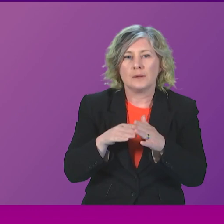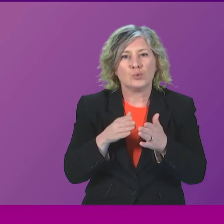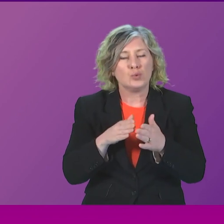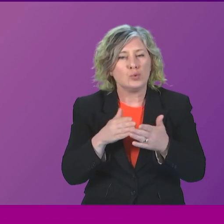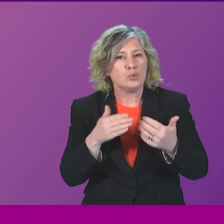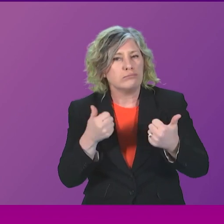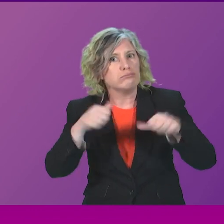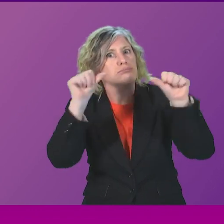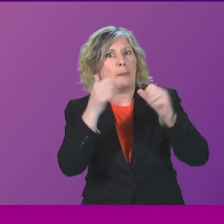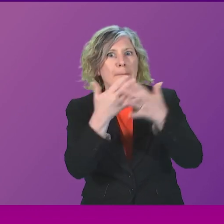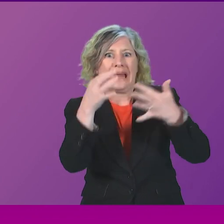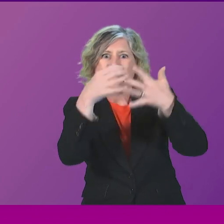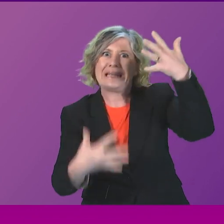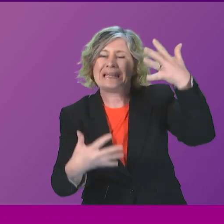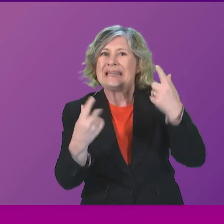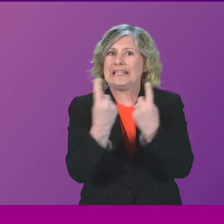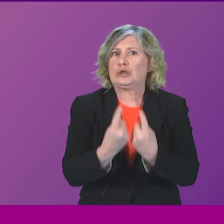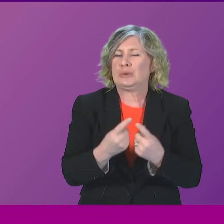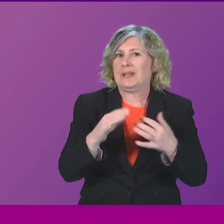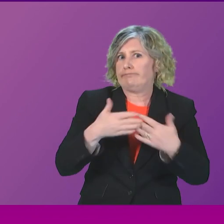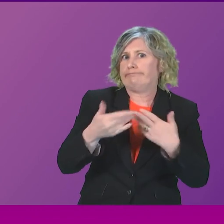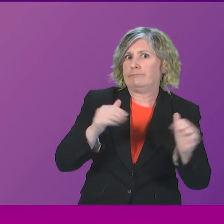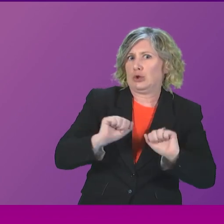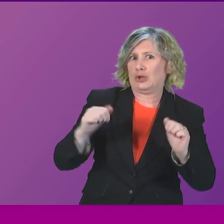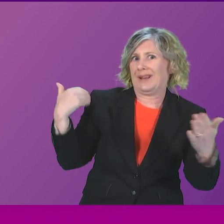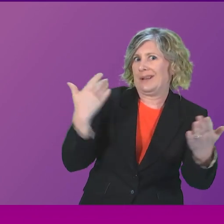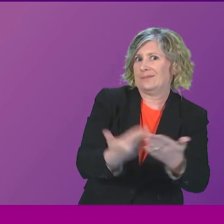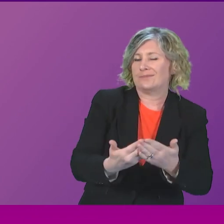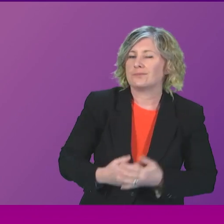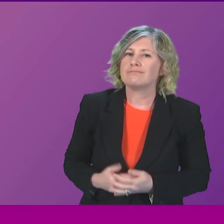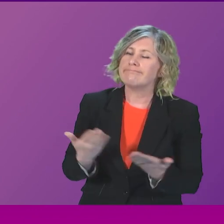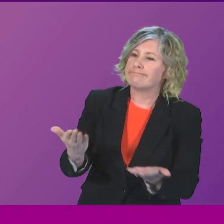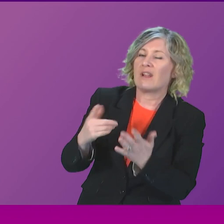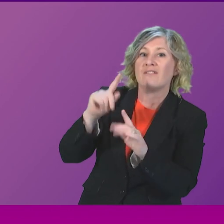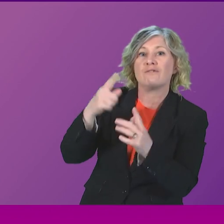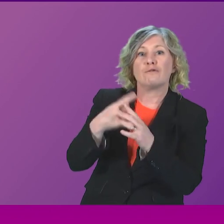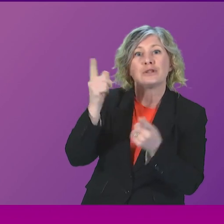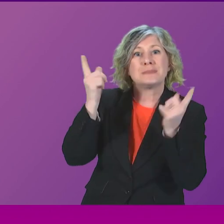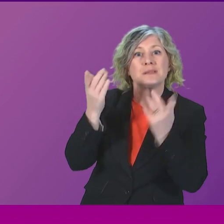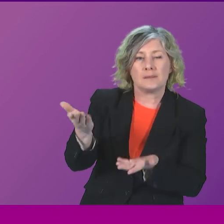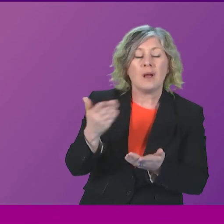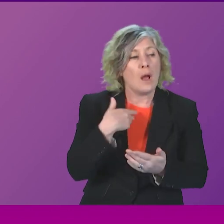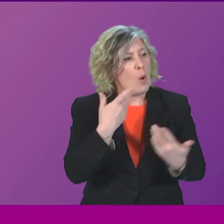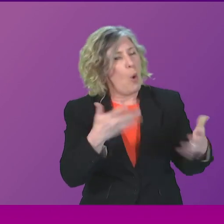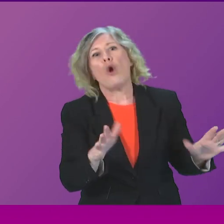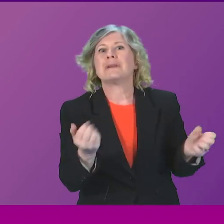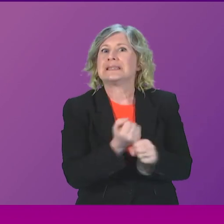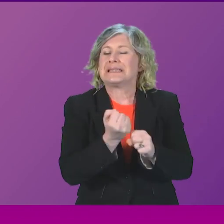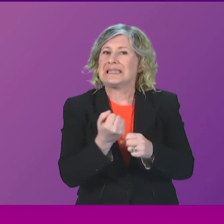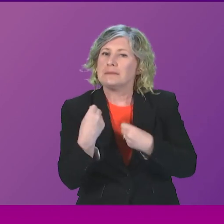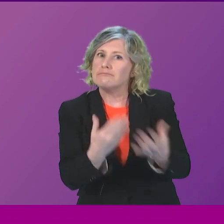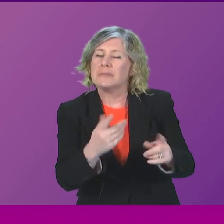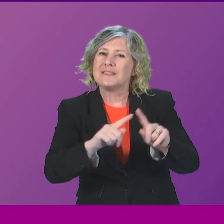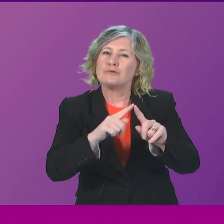dealt with for many years. First Minister. Well, again, we have already made provision when it comes to children's